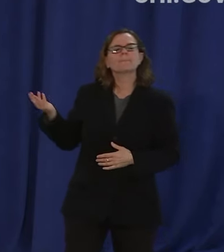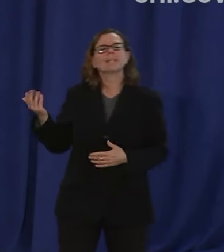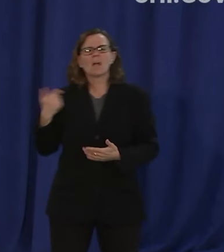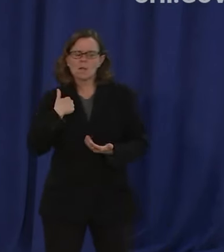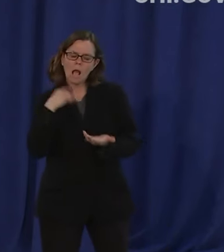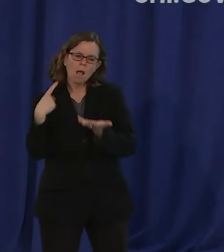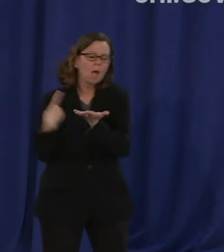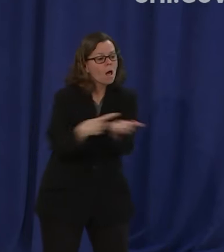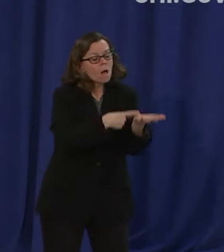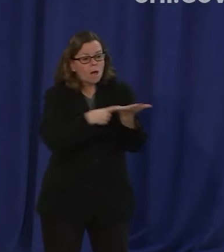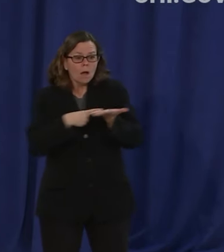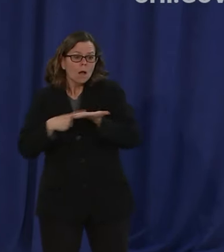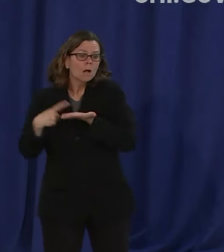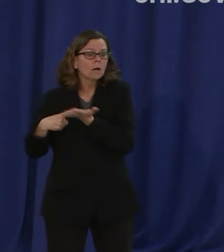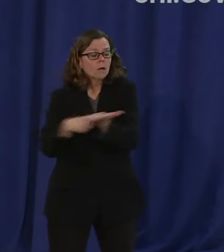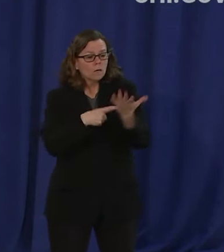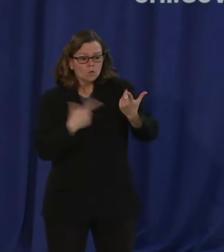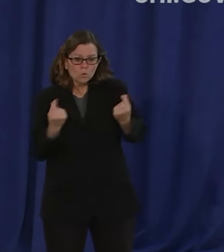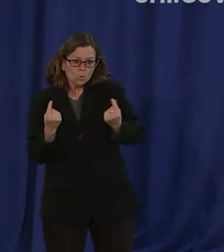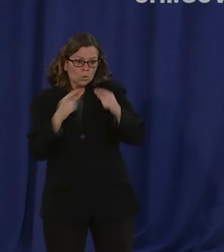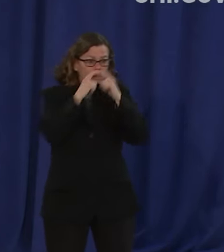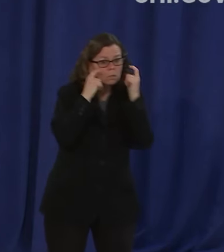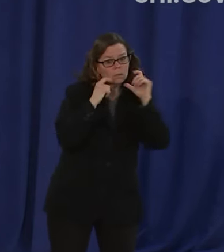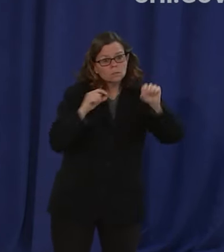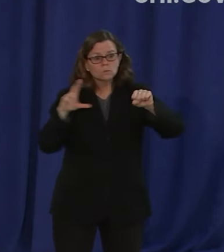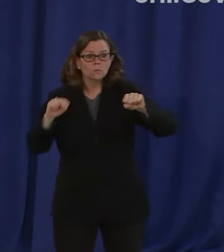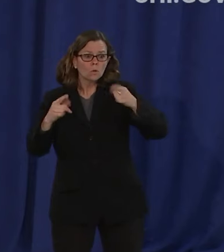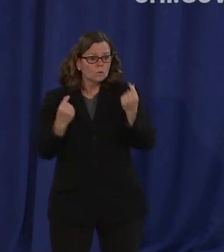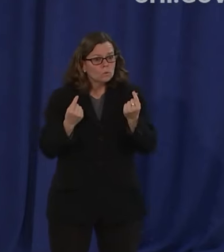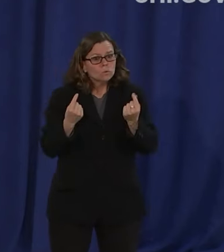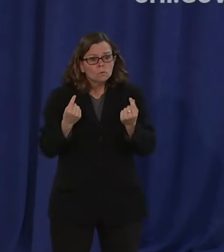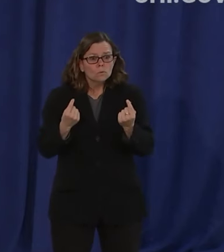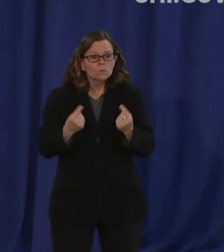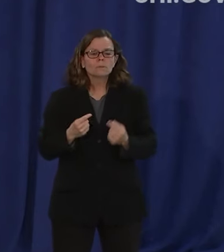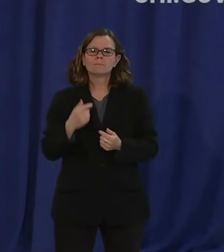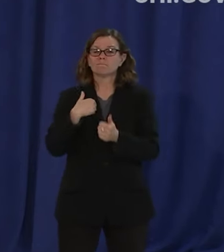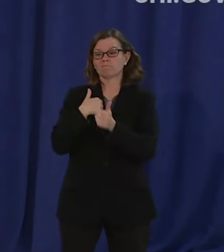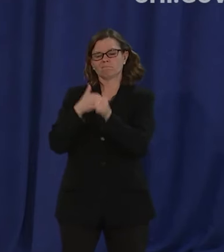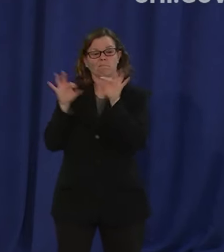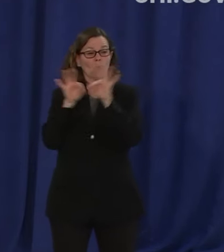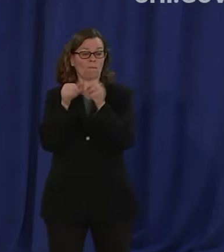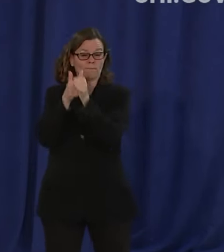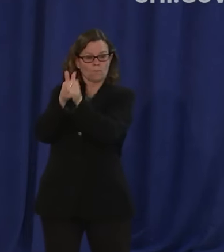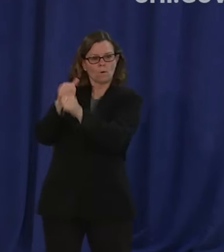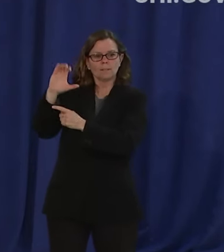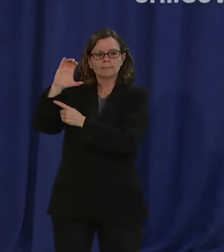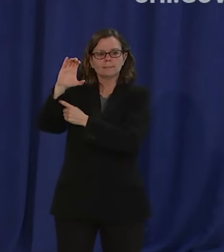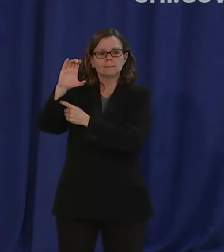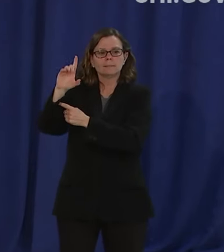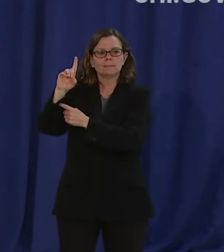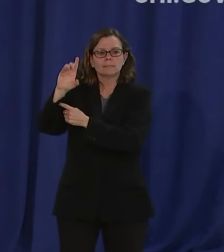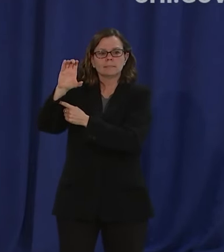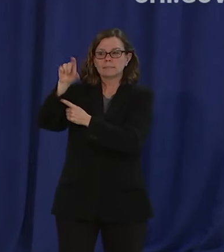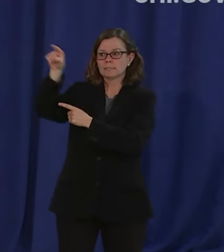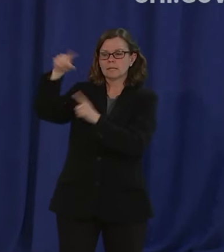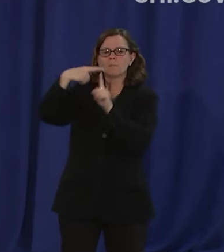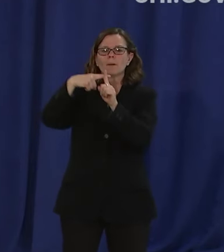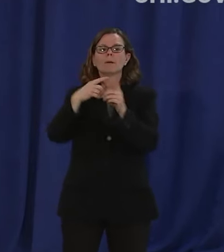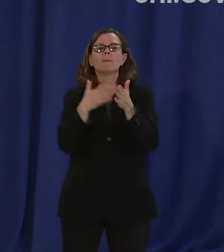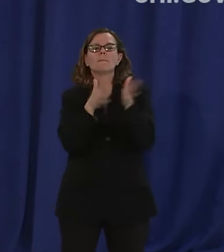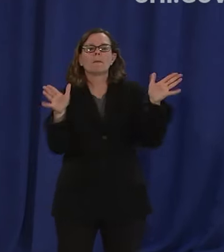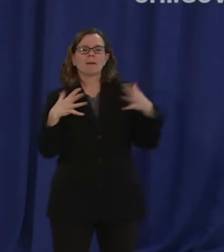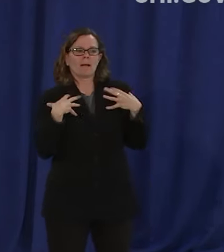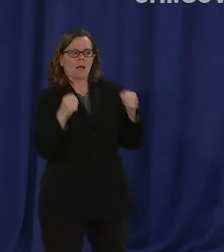and this is consistent with not only the cdc guidance but the guidance of our department of public health in congregate settings